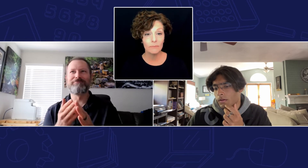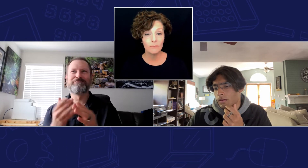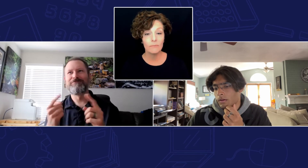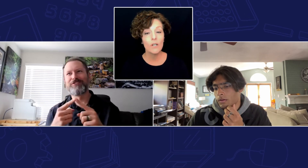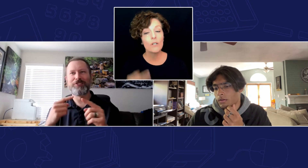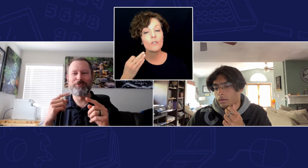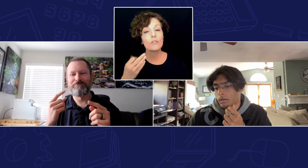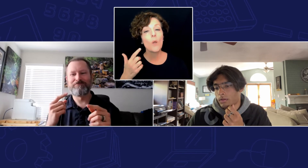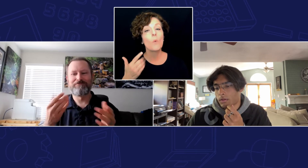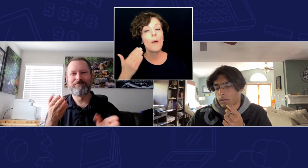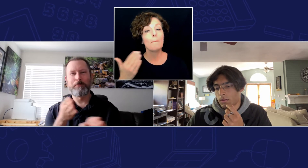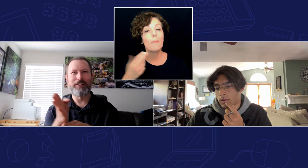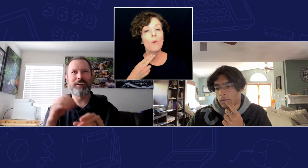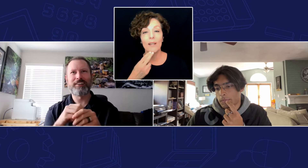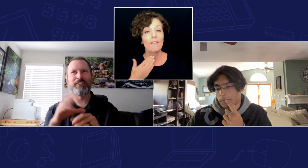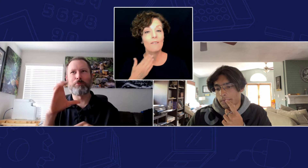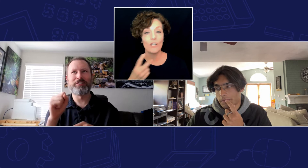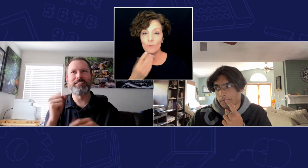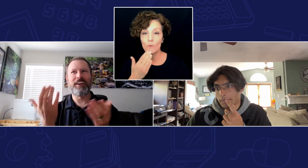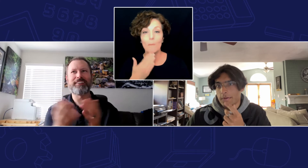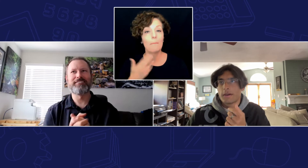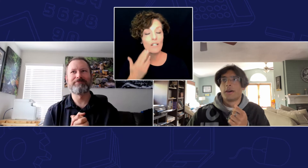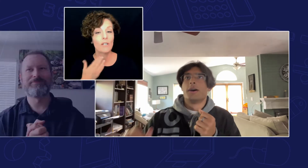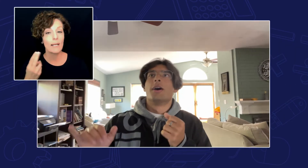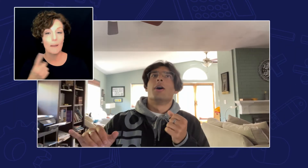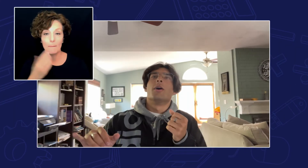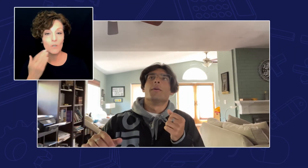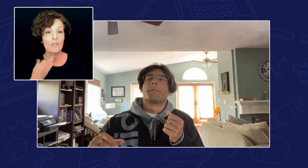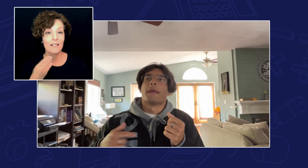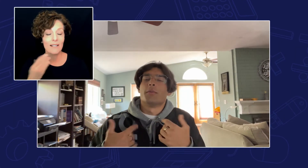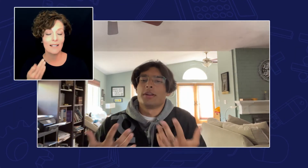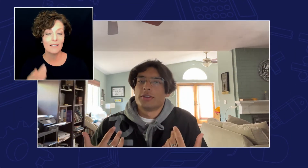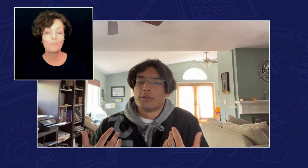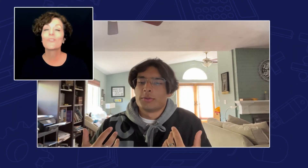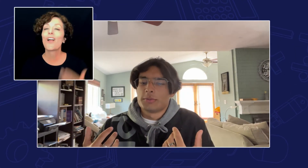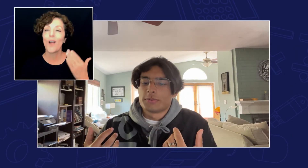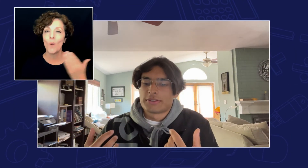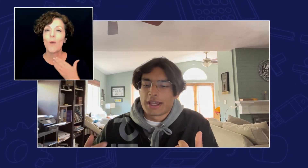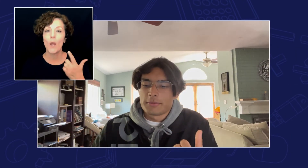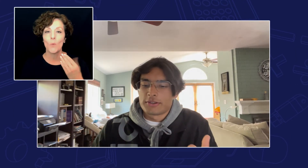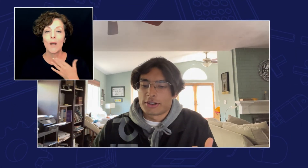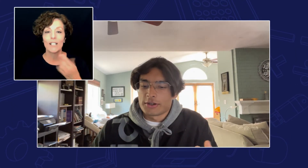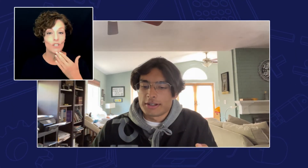so what motivated you to major in computer science oh I wanted to do cyber security